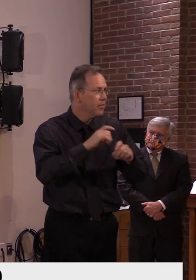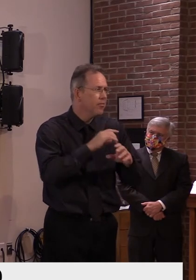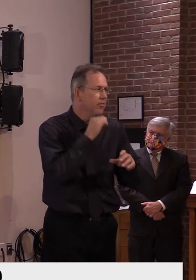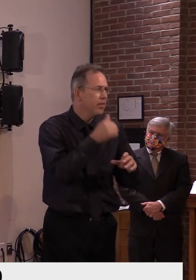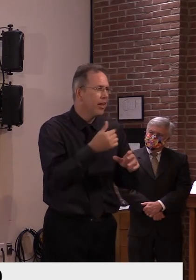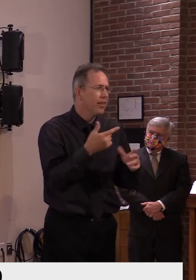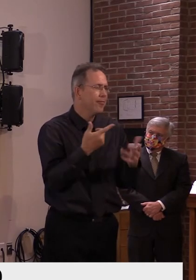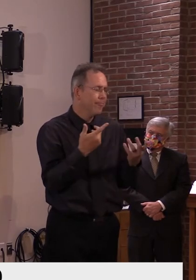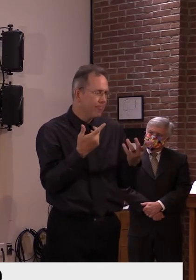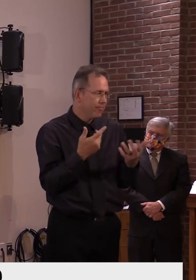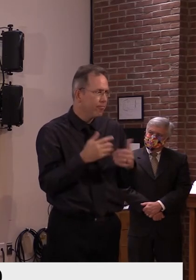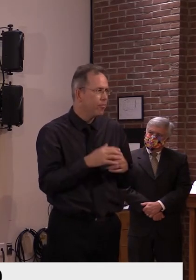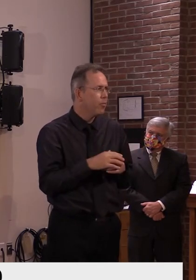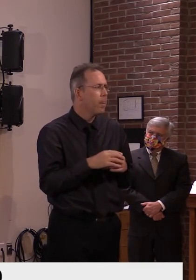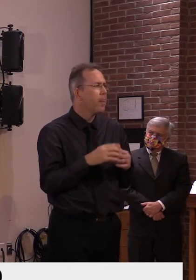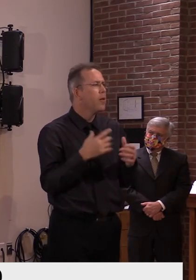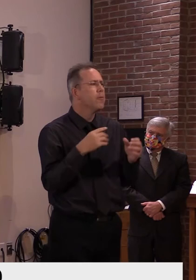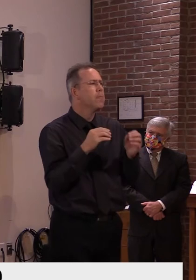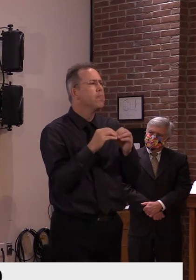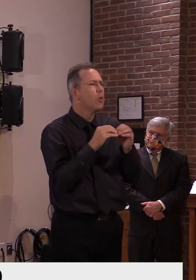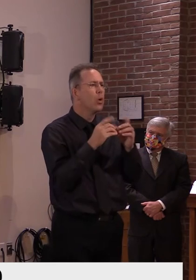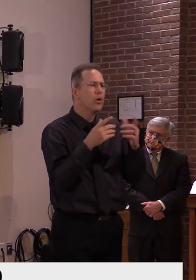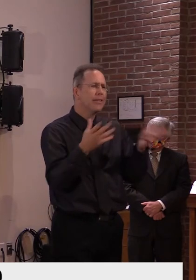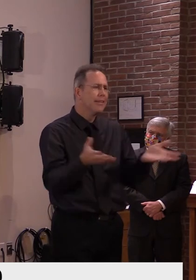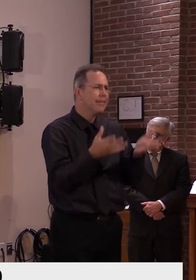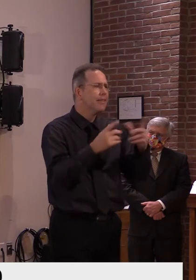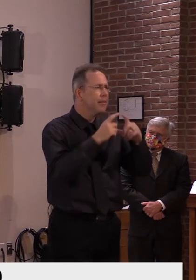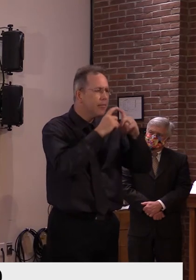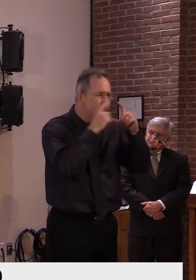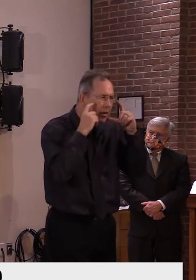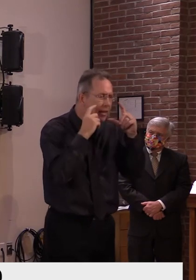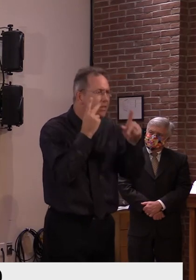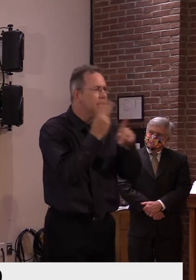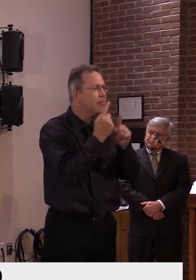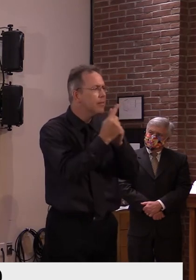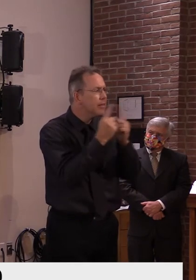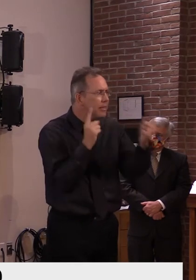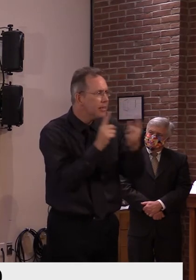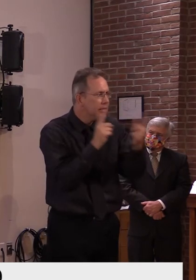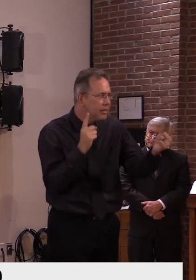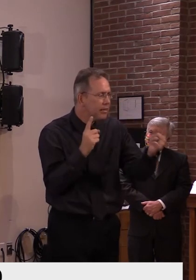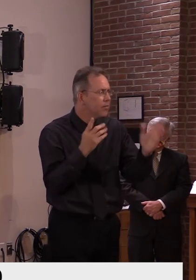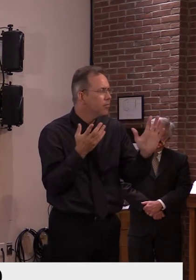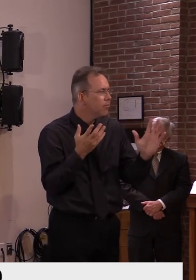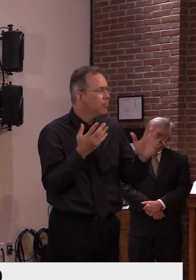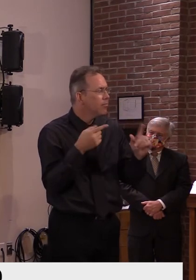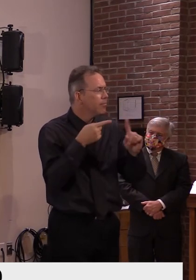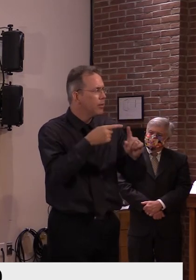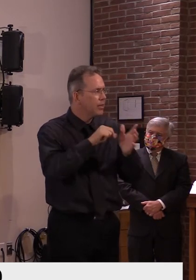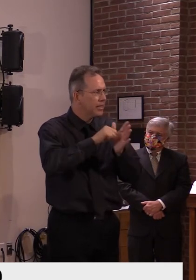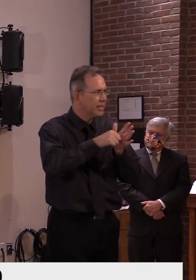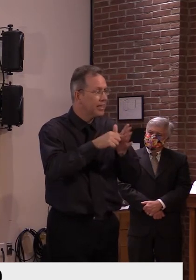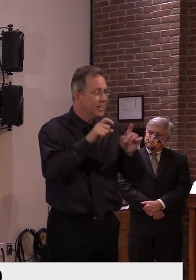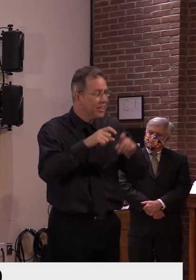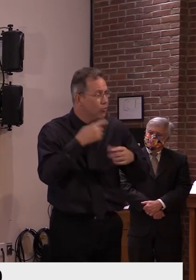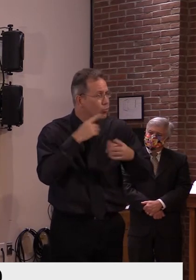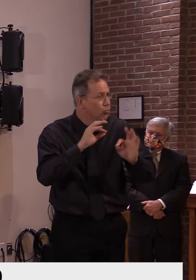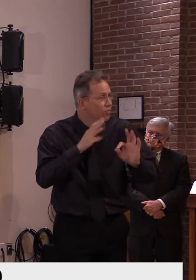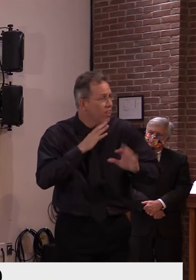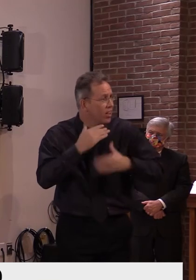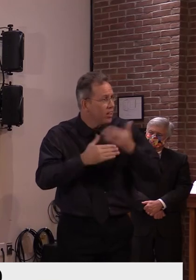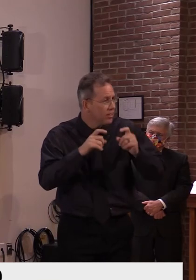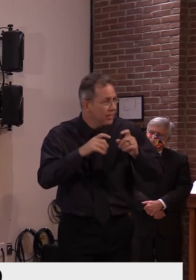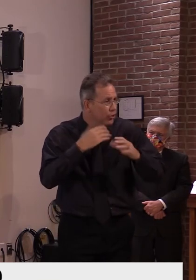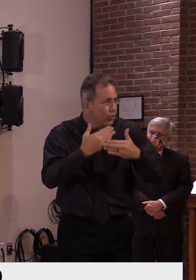that we tell everybody to put into play all the time that determines if there's going to be a case or